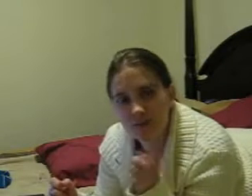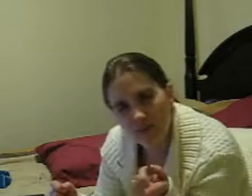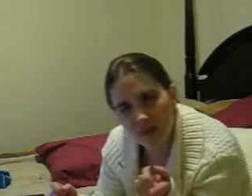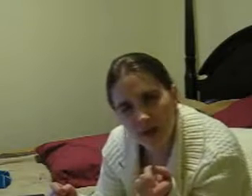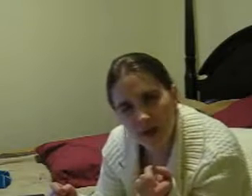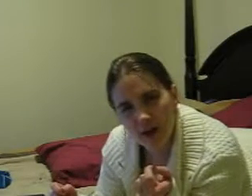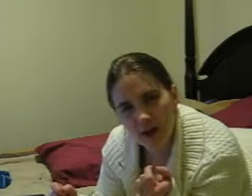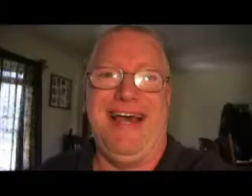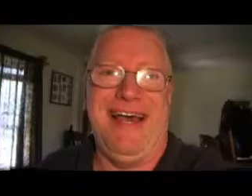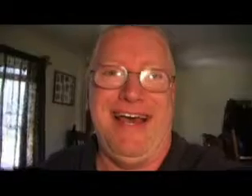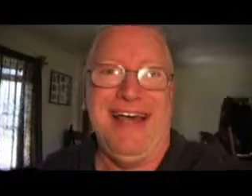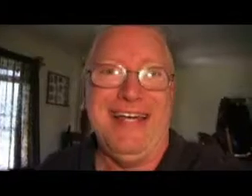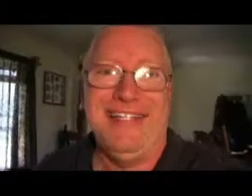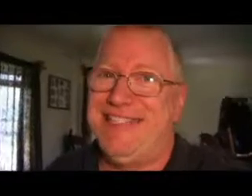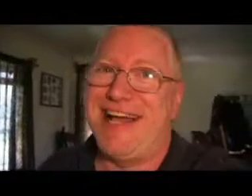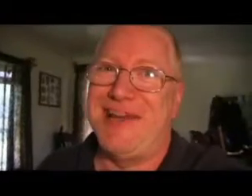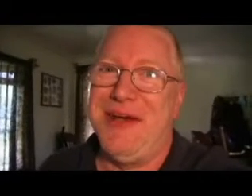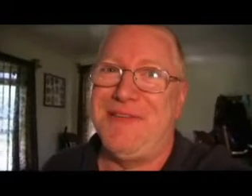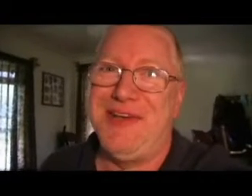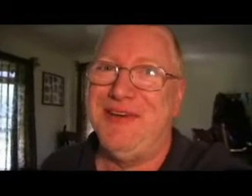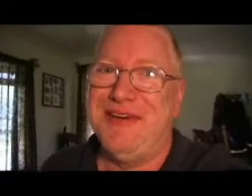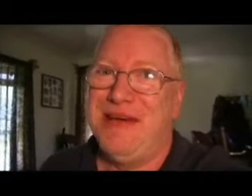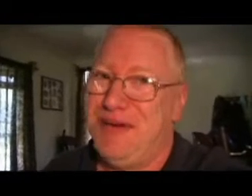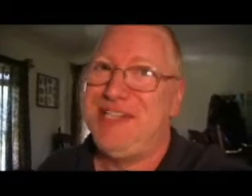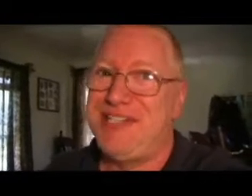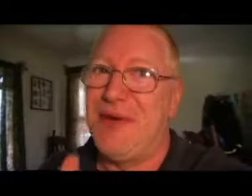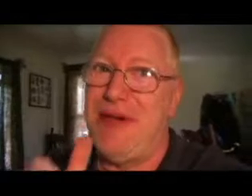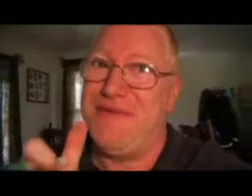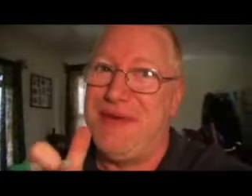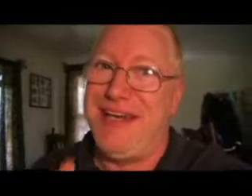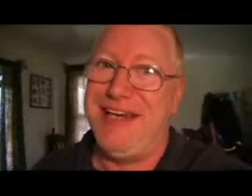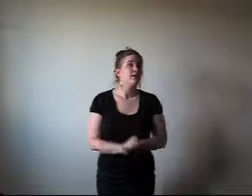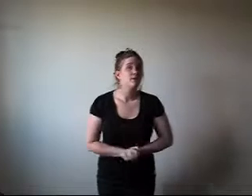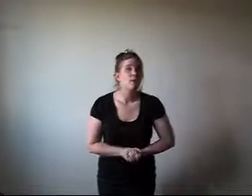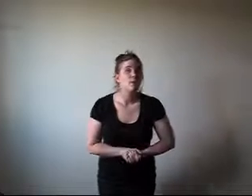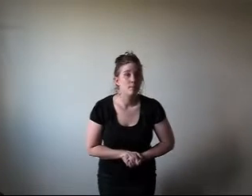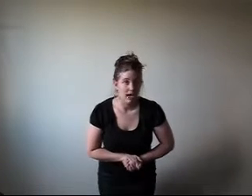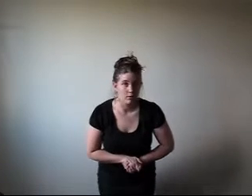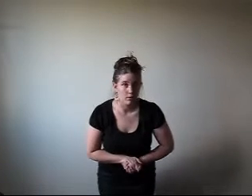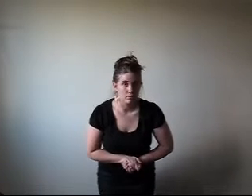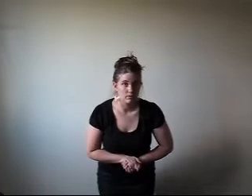Except for flying dad. She's not going to wait for you. But she's going to wait for me. Here are my quotes.